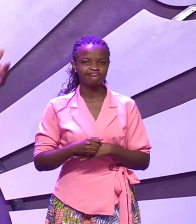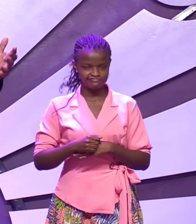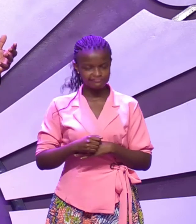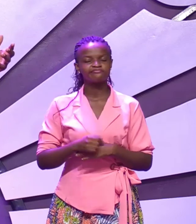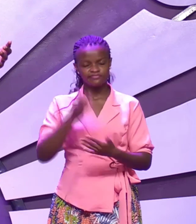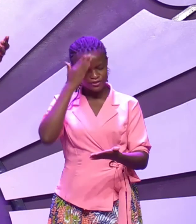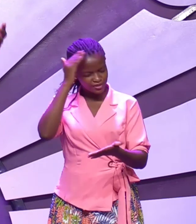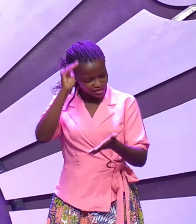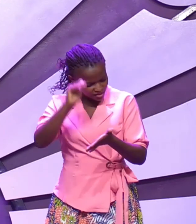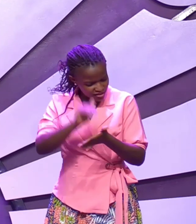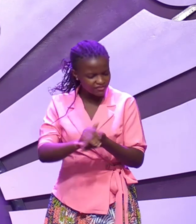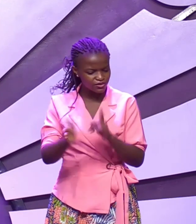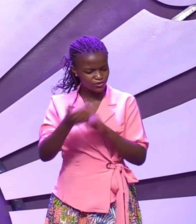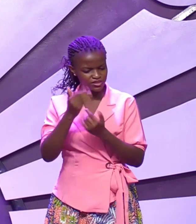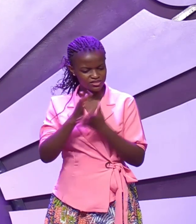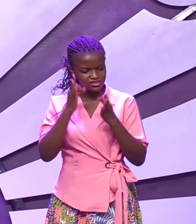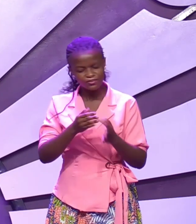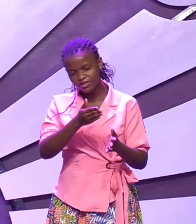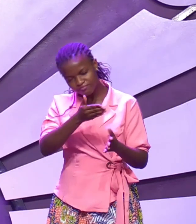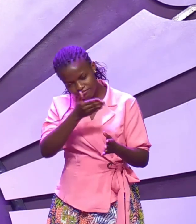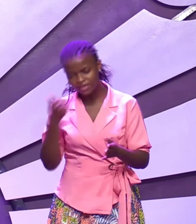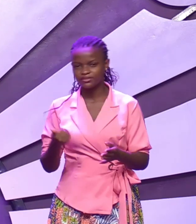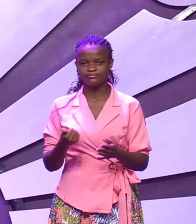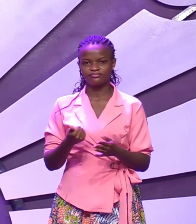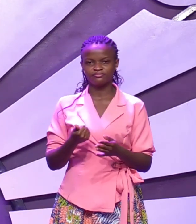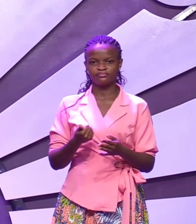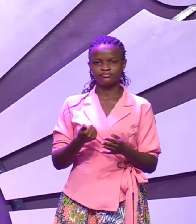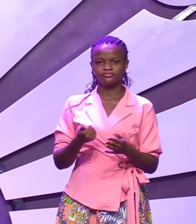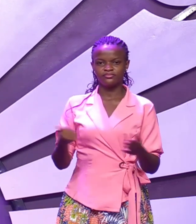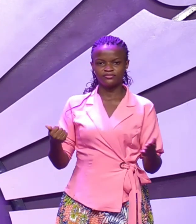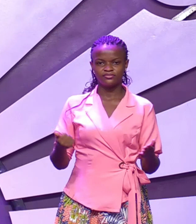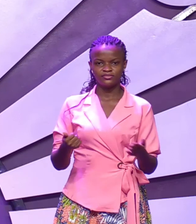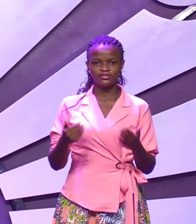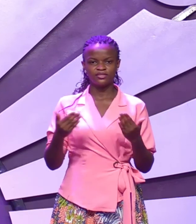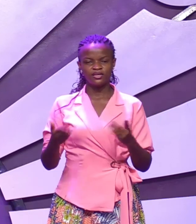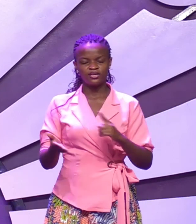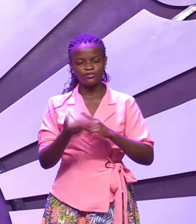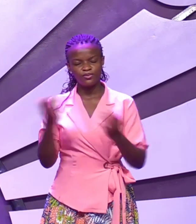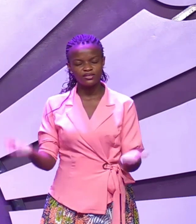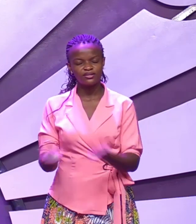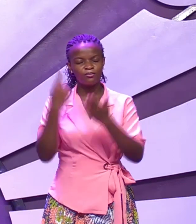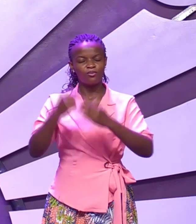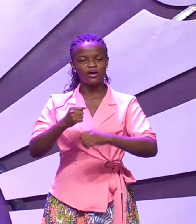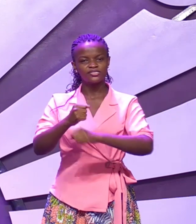believe that he's got something better raise the shield of faith